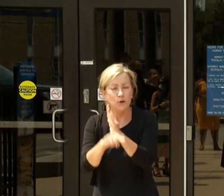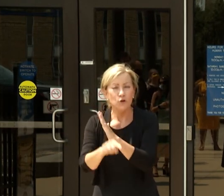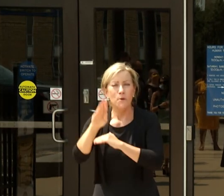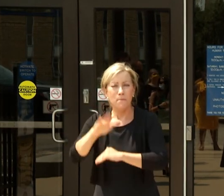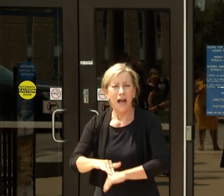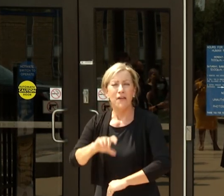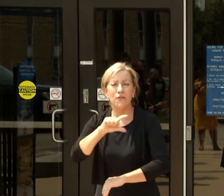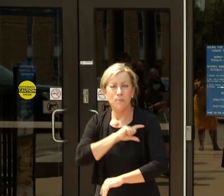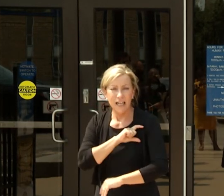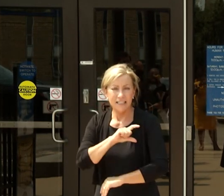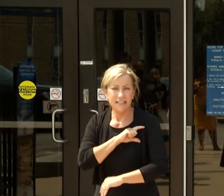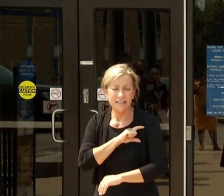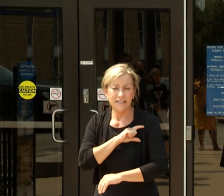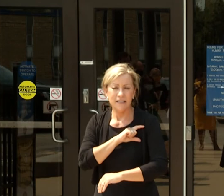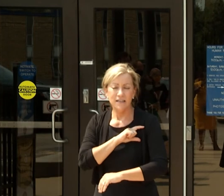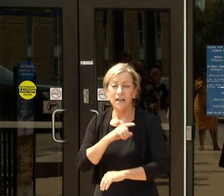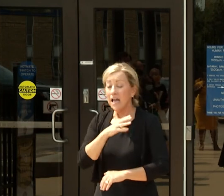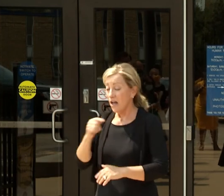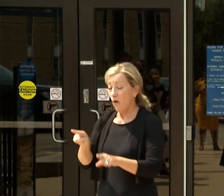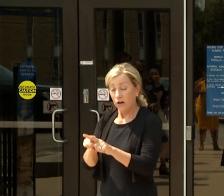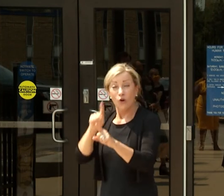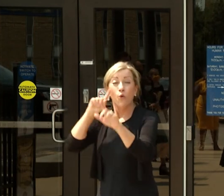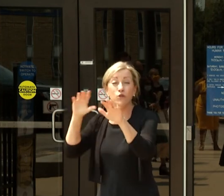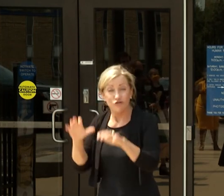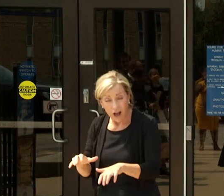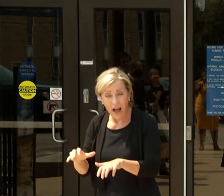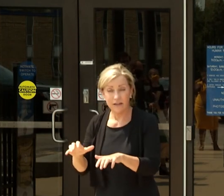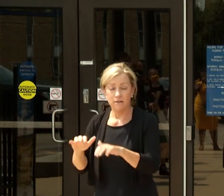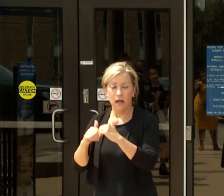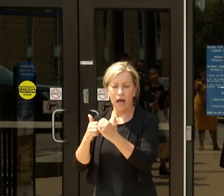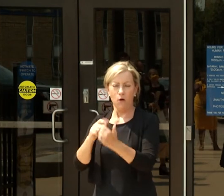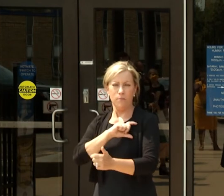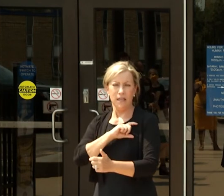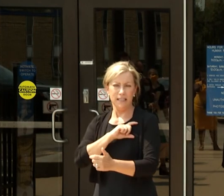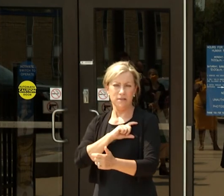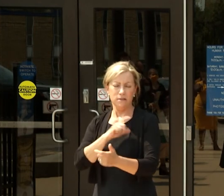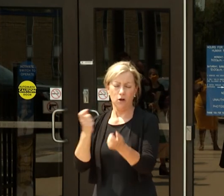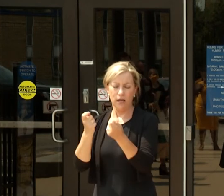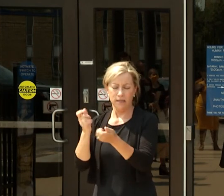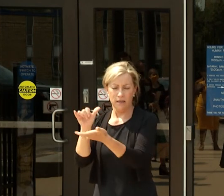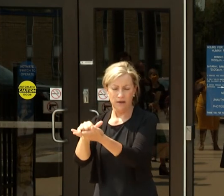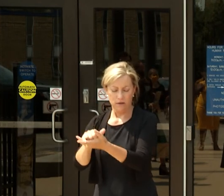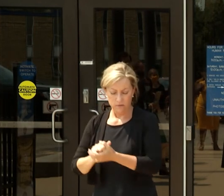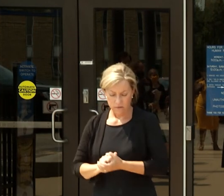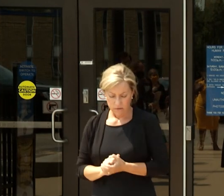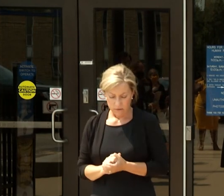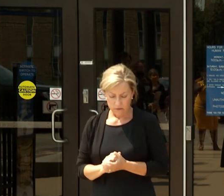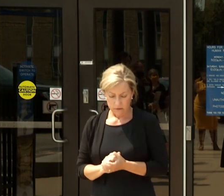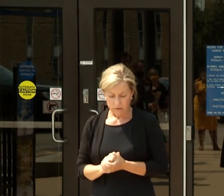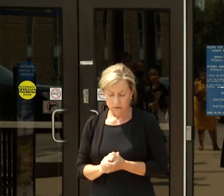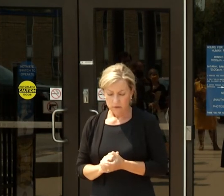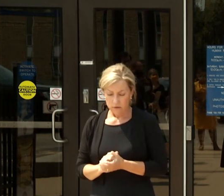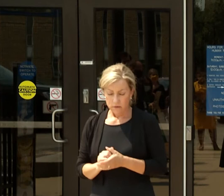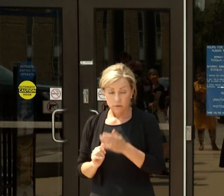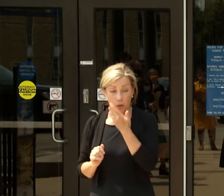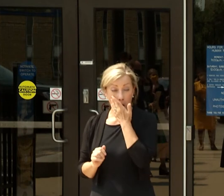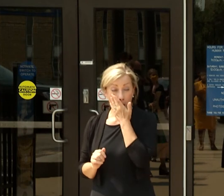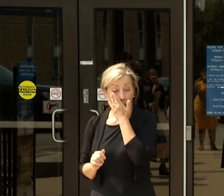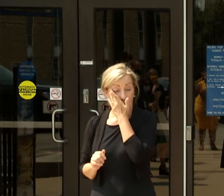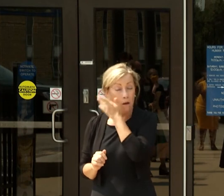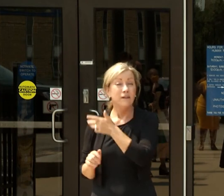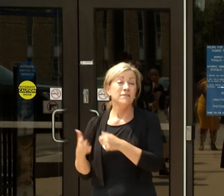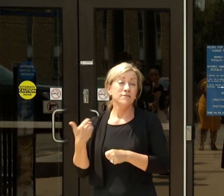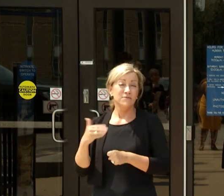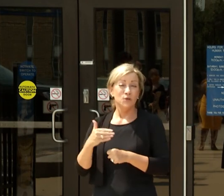They also are shot by the police with impunity, and that is a profound and troubling